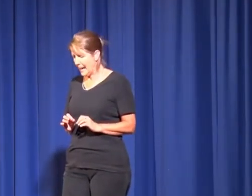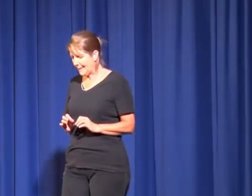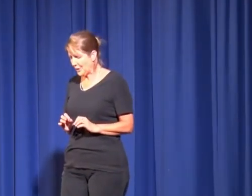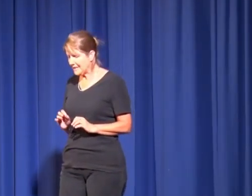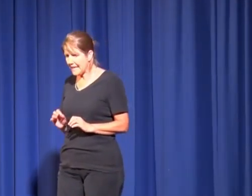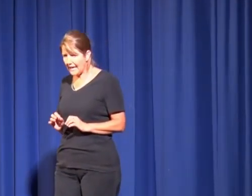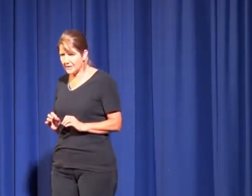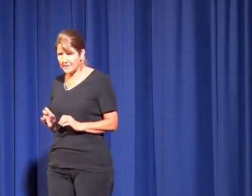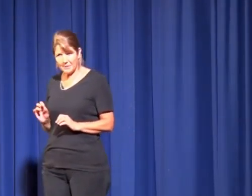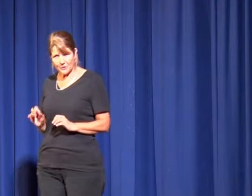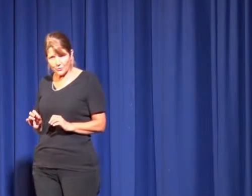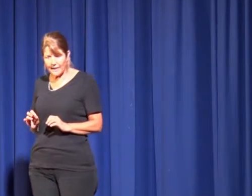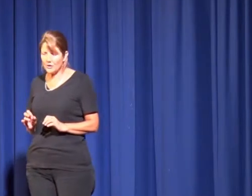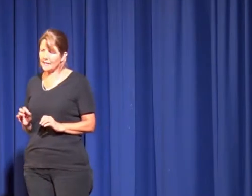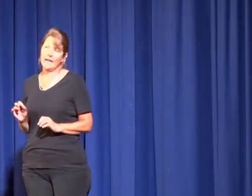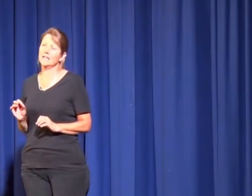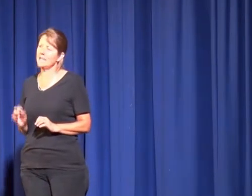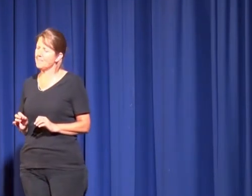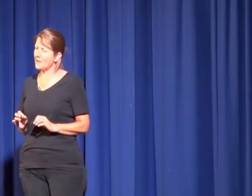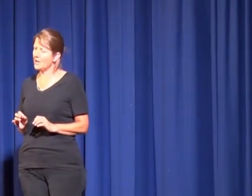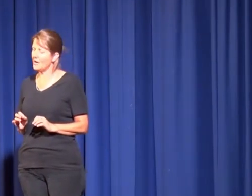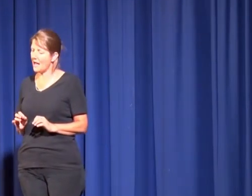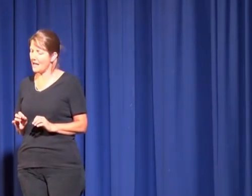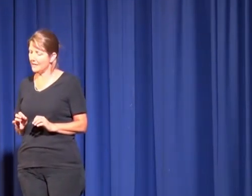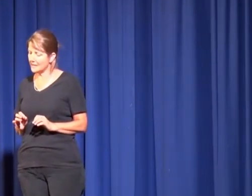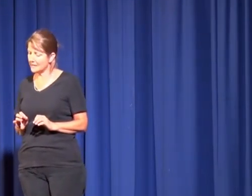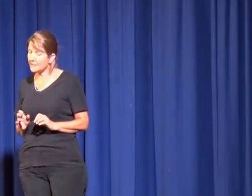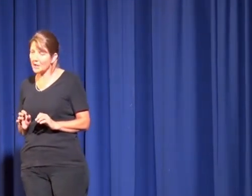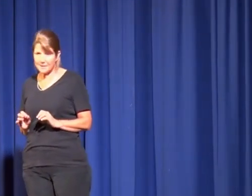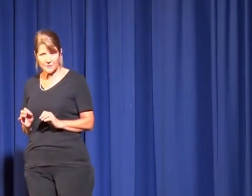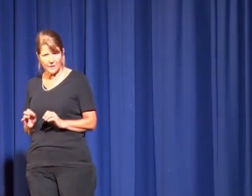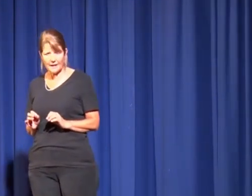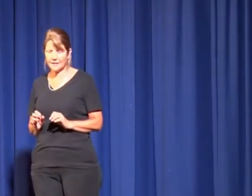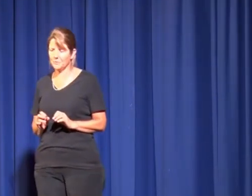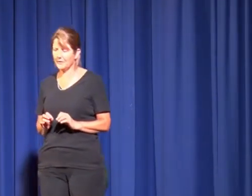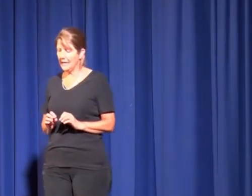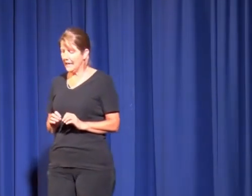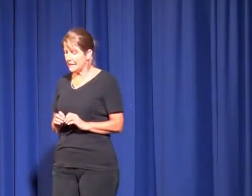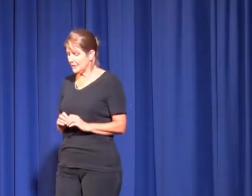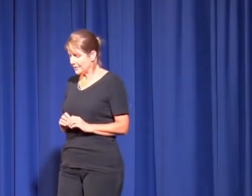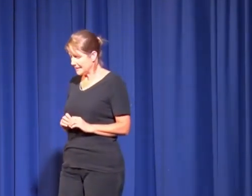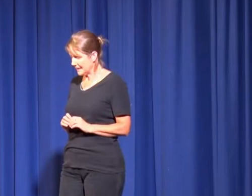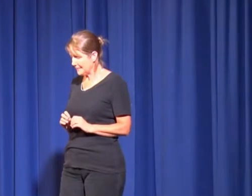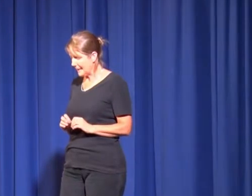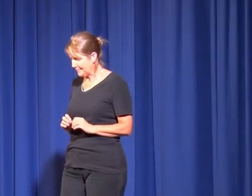her dad was a bit of a drinker and he had a temper and sometimes he was violent with Deidre's mum.